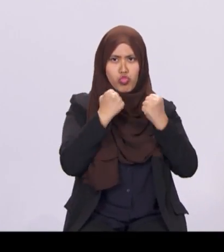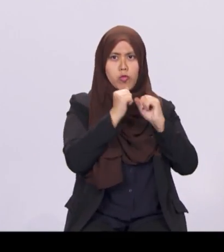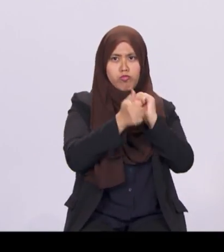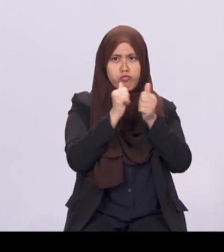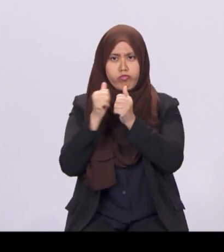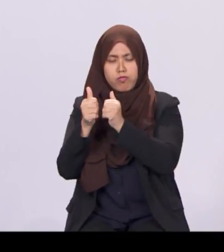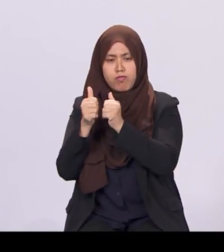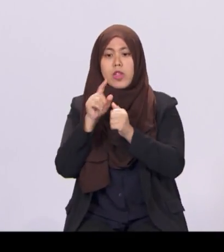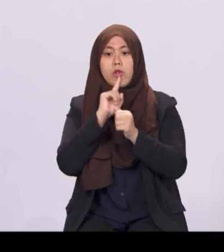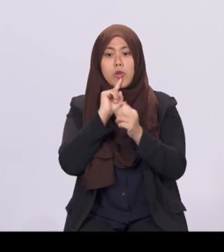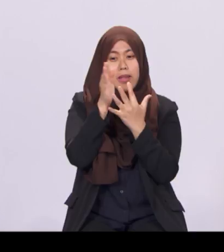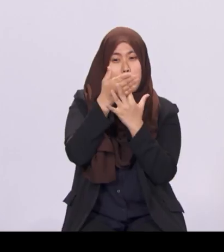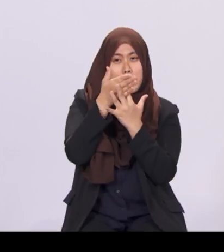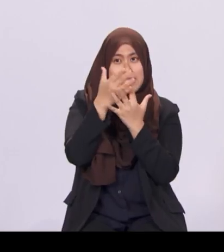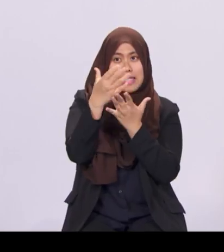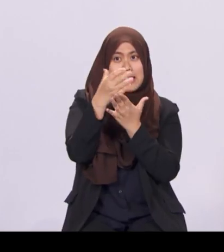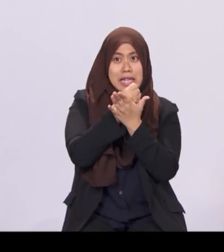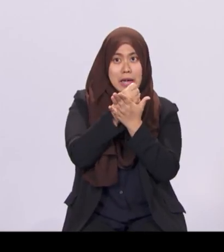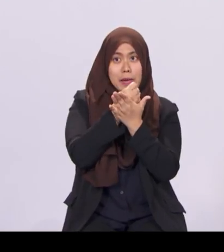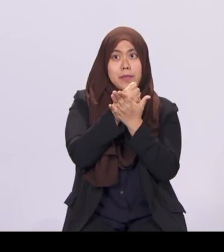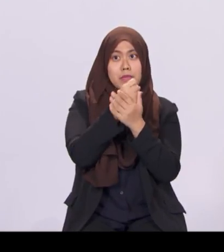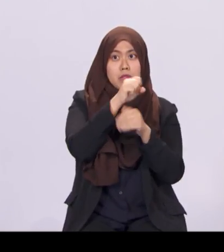rose by 5.3% last year.